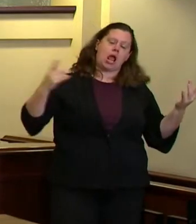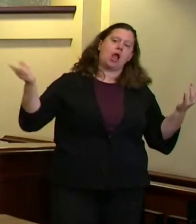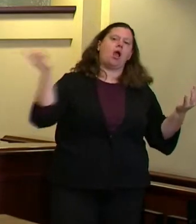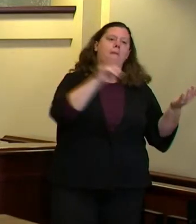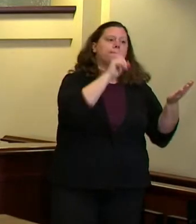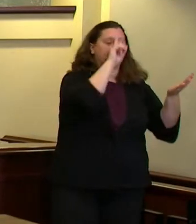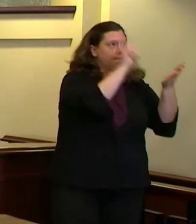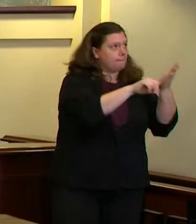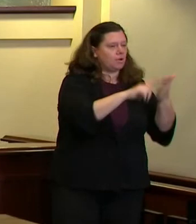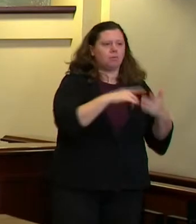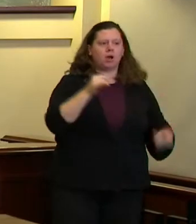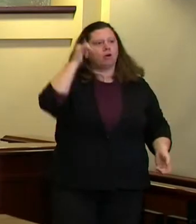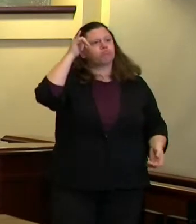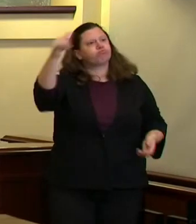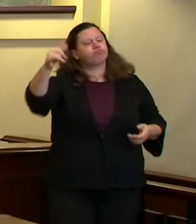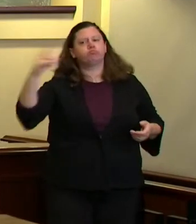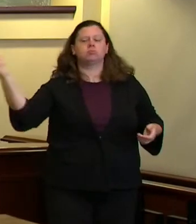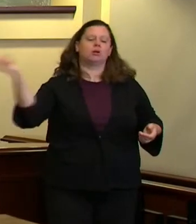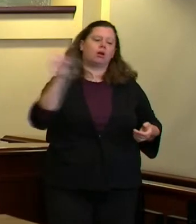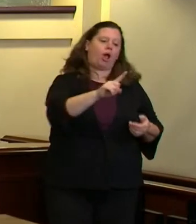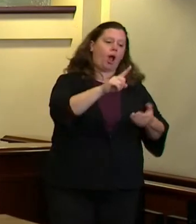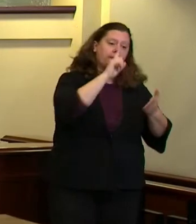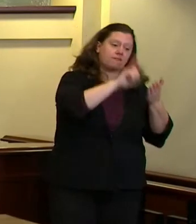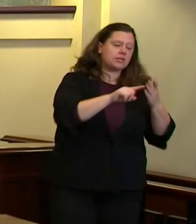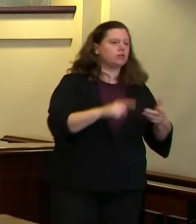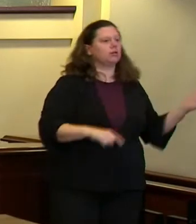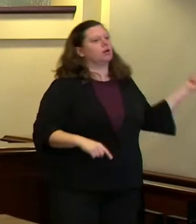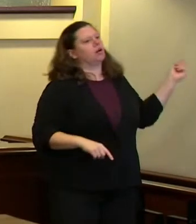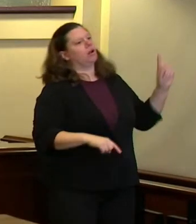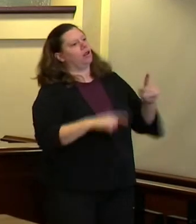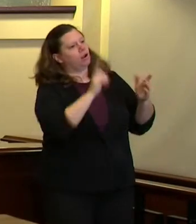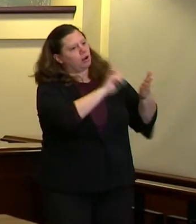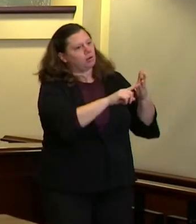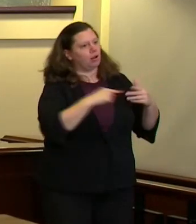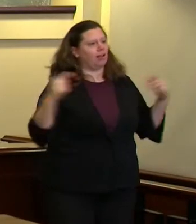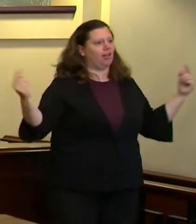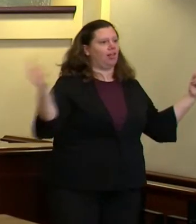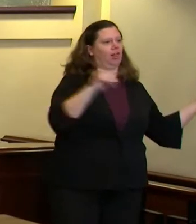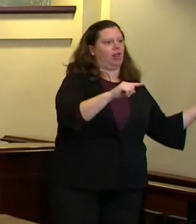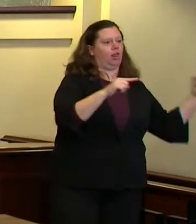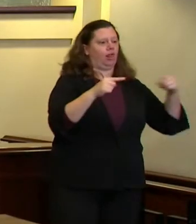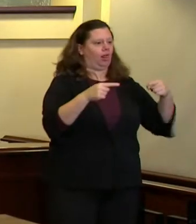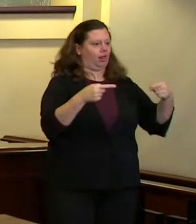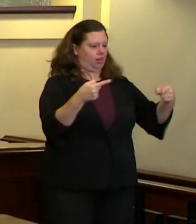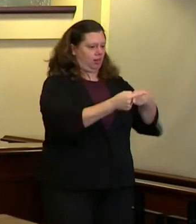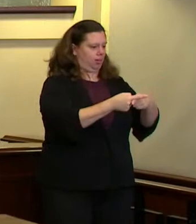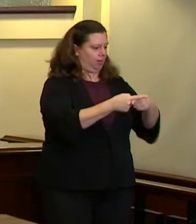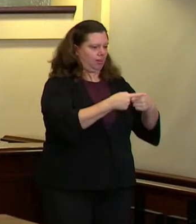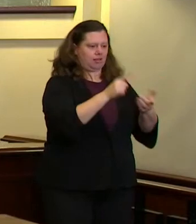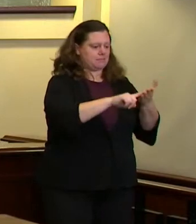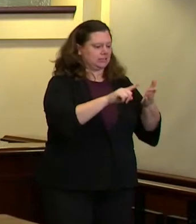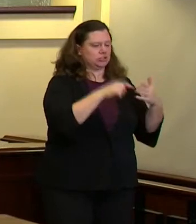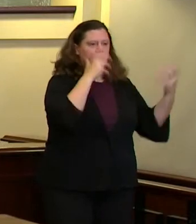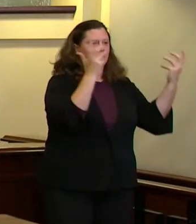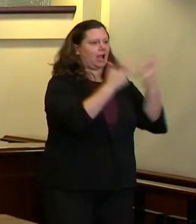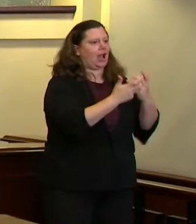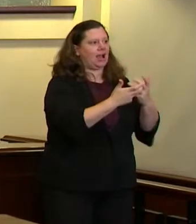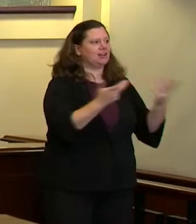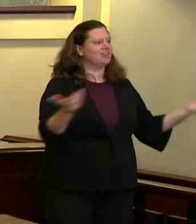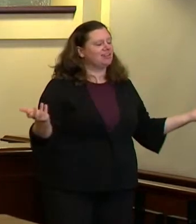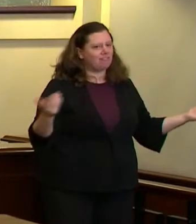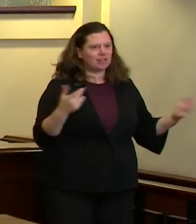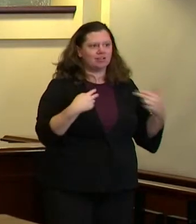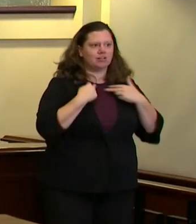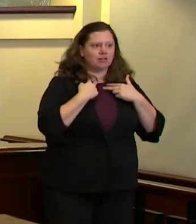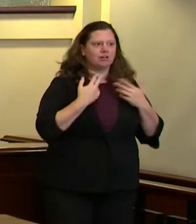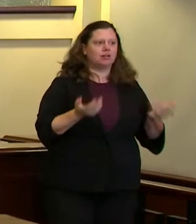bureaus that give conflicting advice and those inspections can often take months to come to fruition